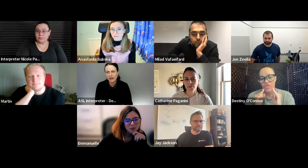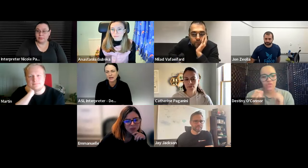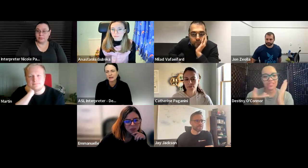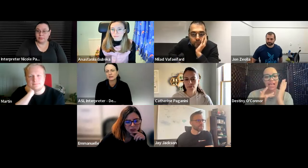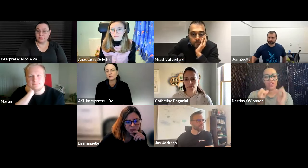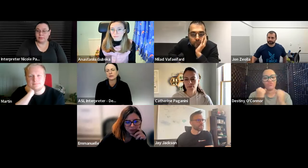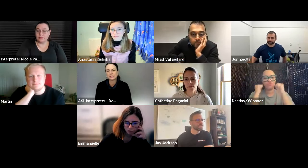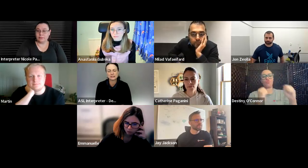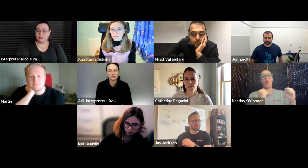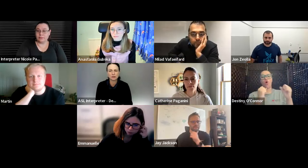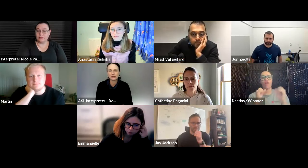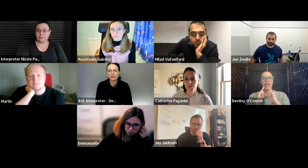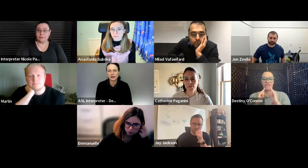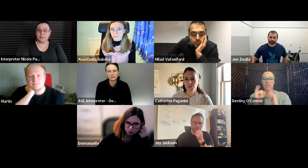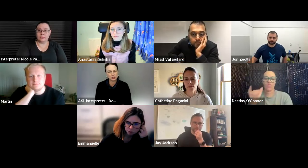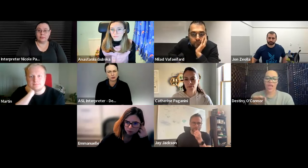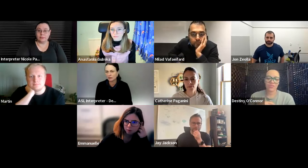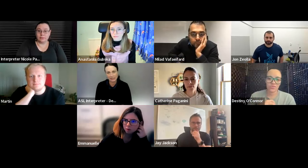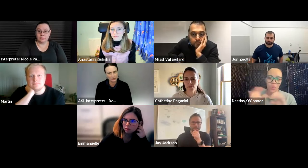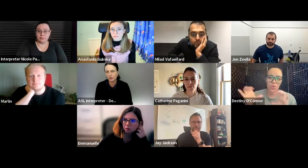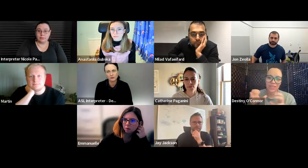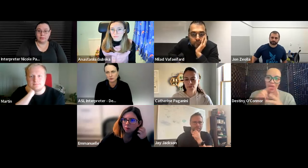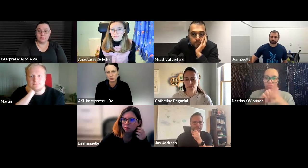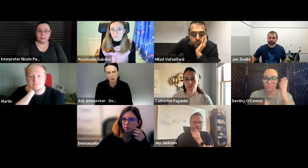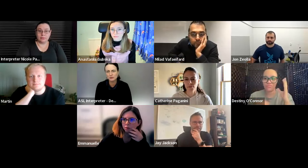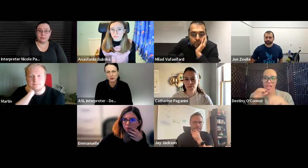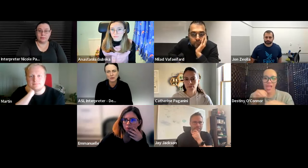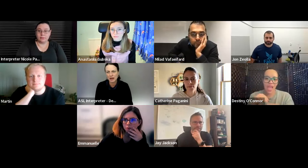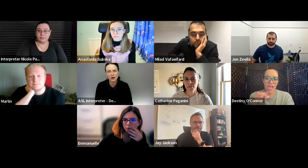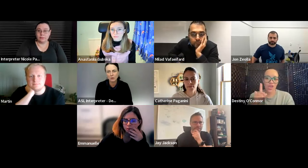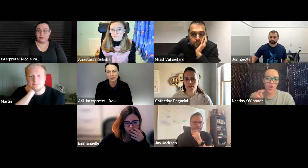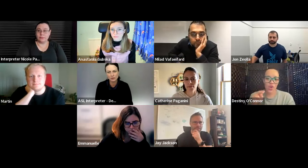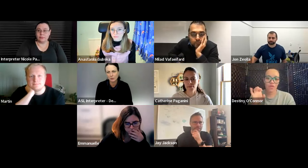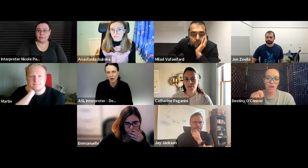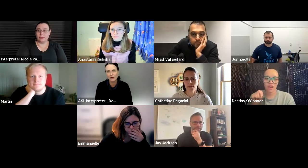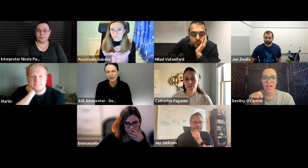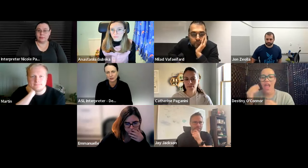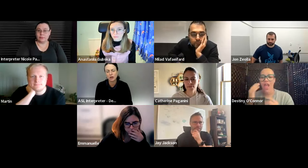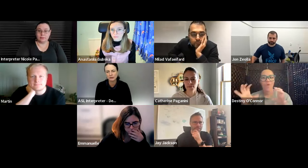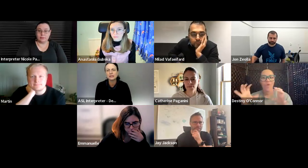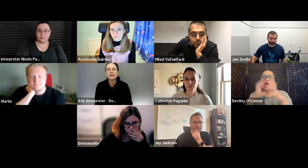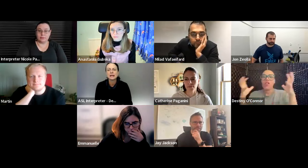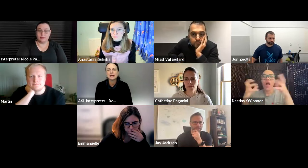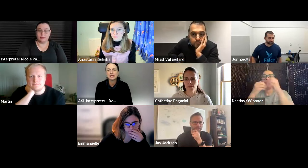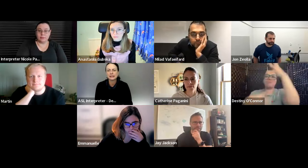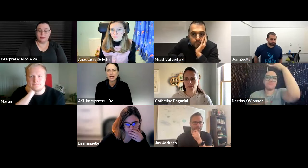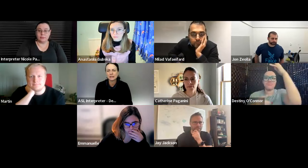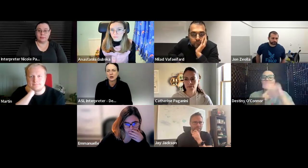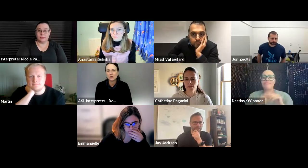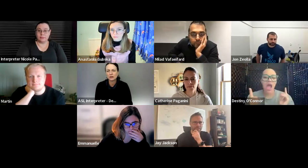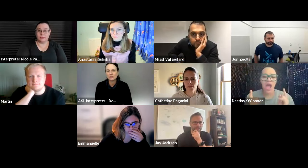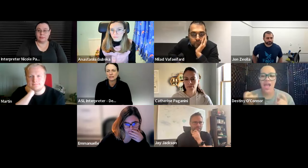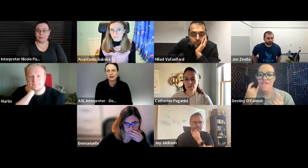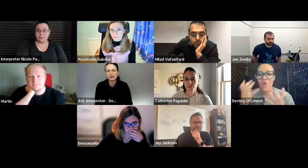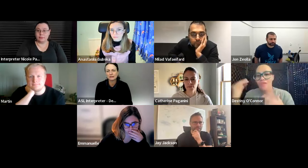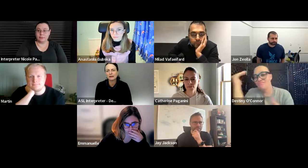well and we did some really um strong technical interviews as well so that all went really well at cube con and i